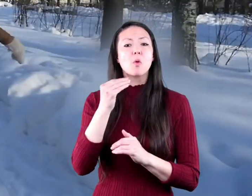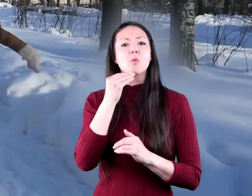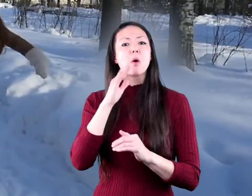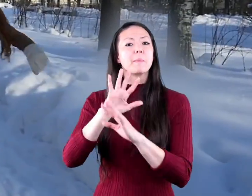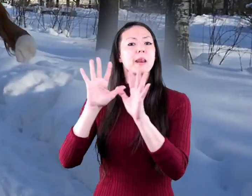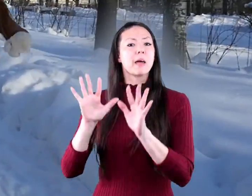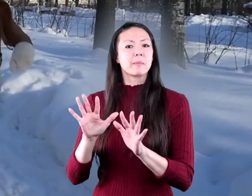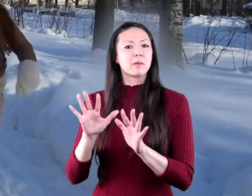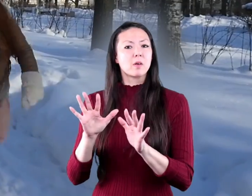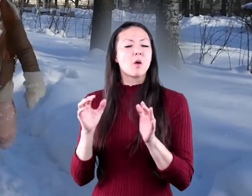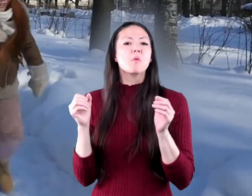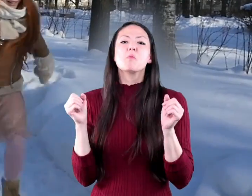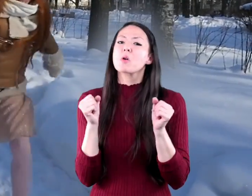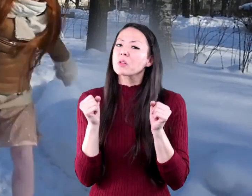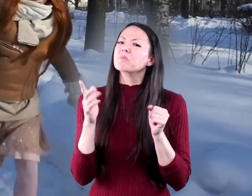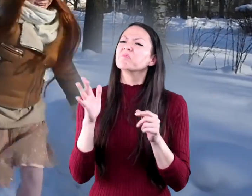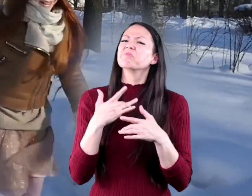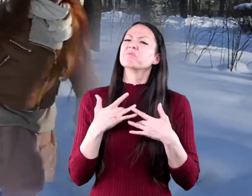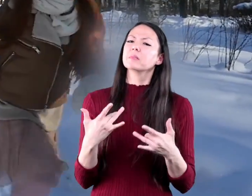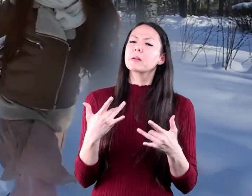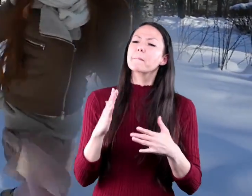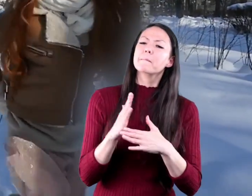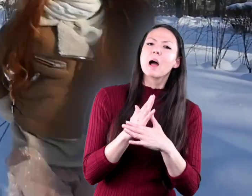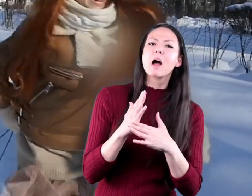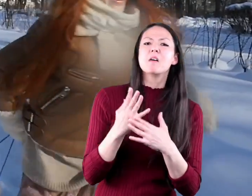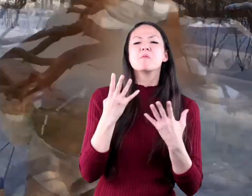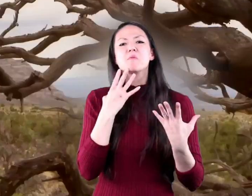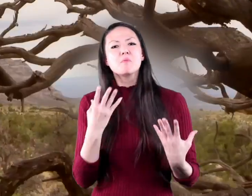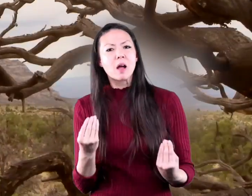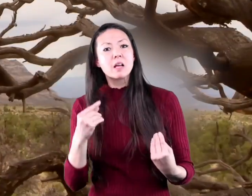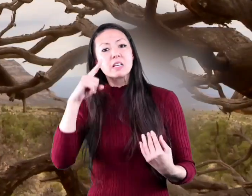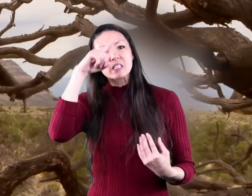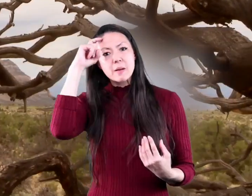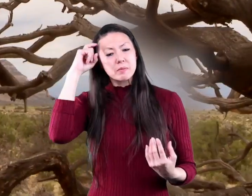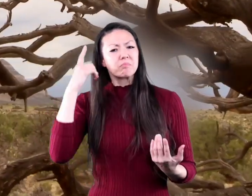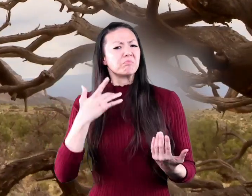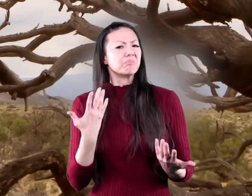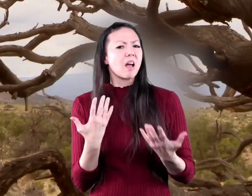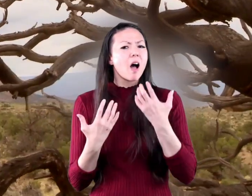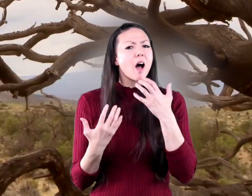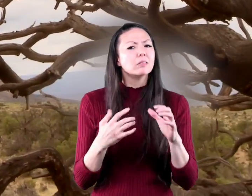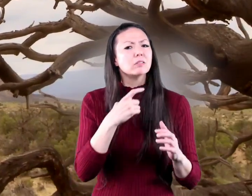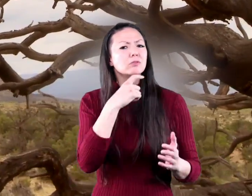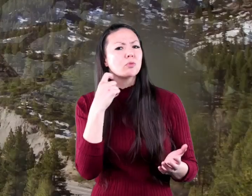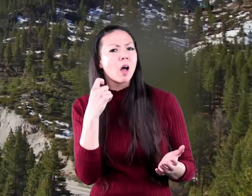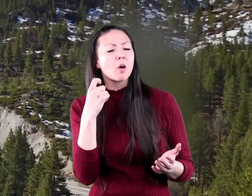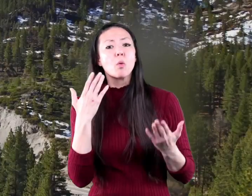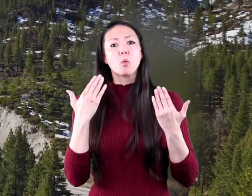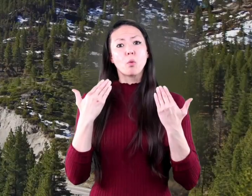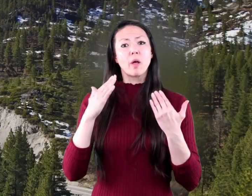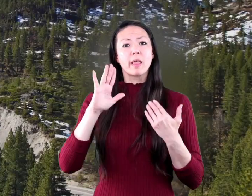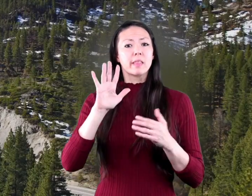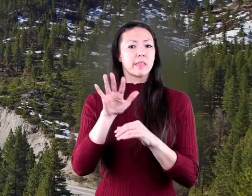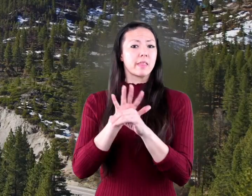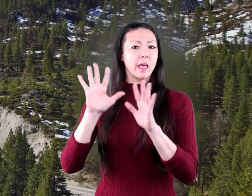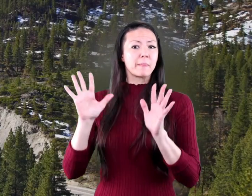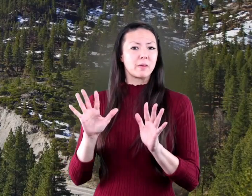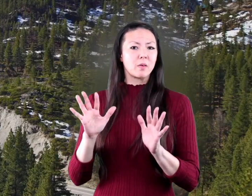climates the winters are mild and wet and the summers are hot and dry in the cool climates the winters are